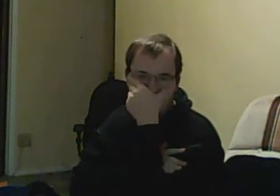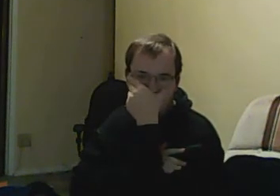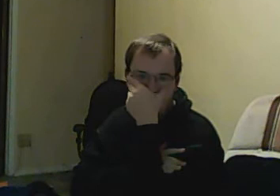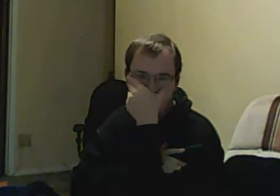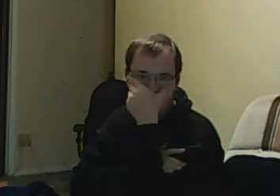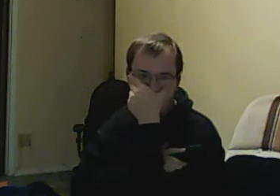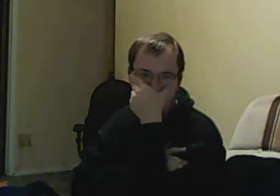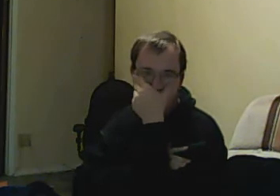interests.